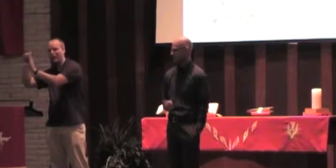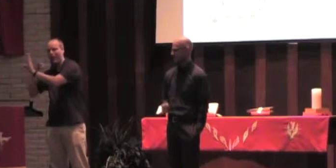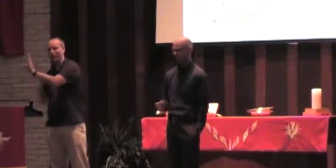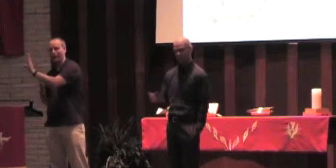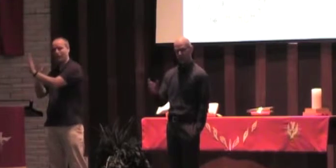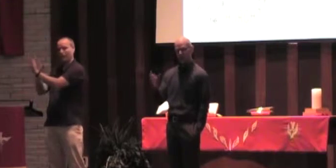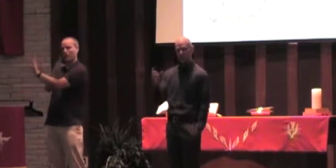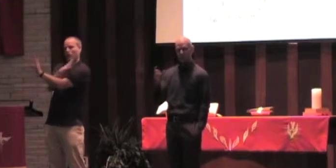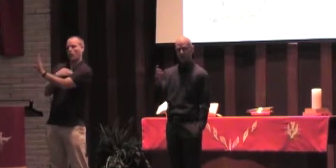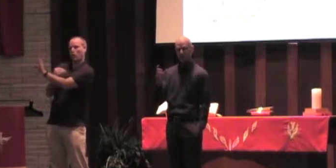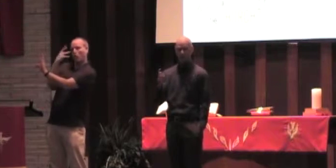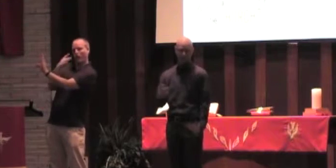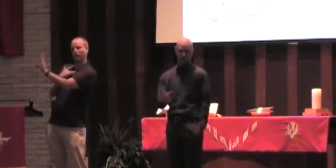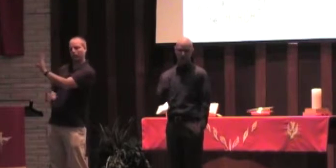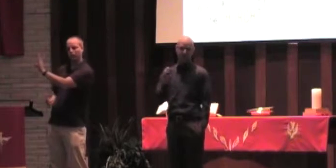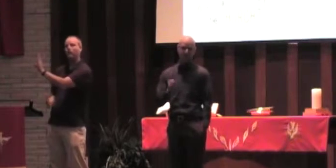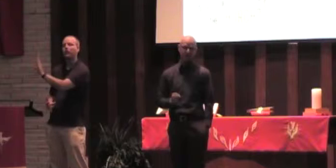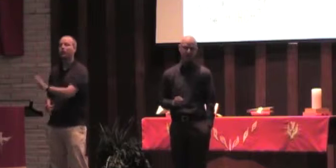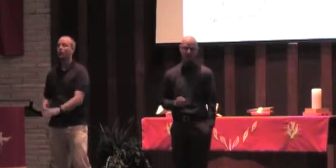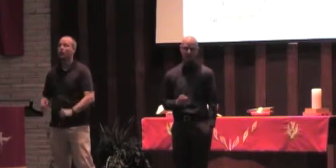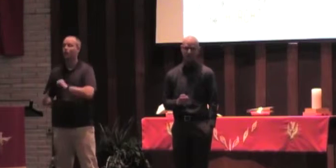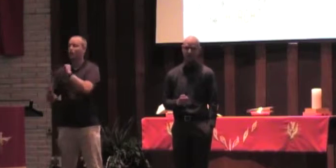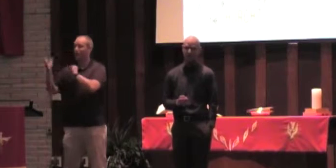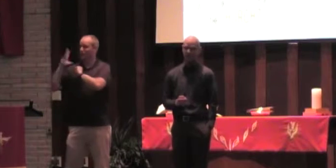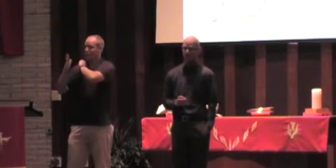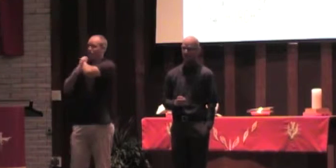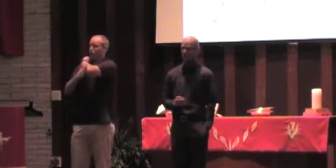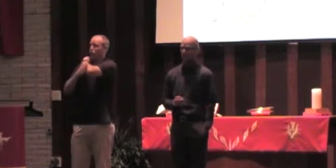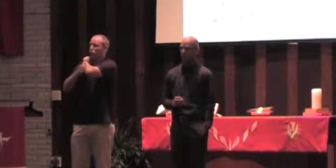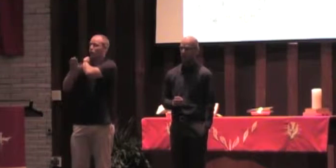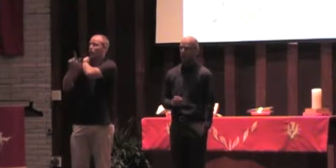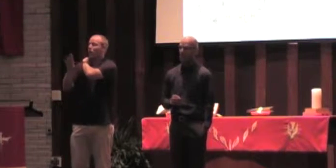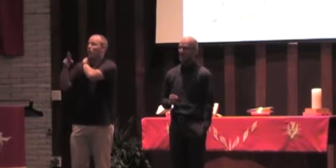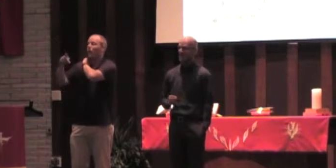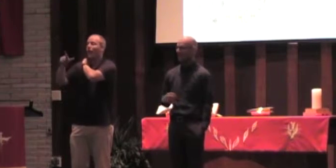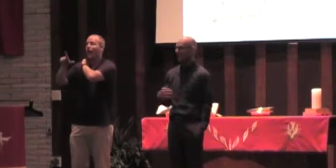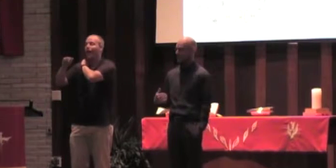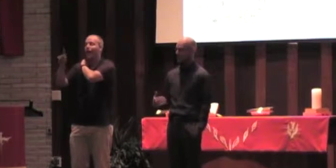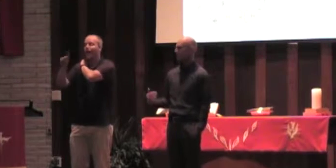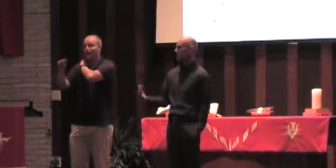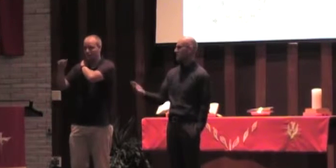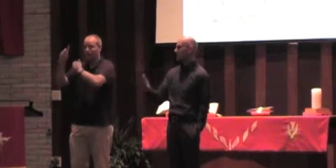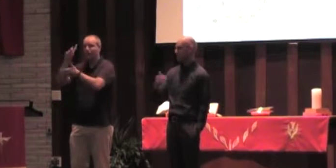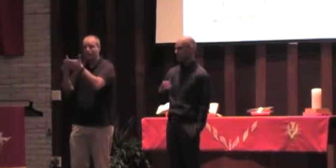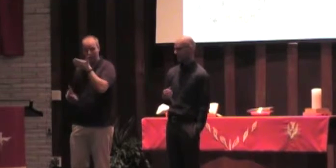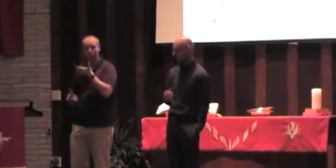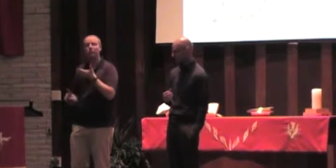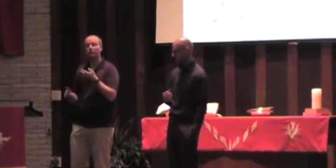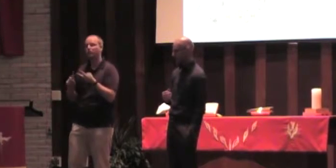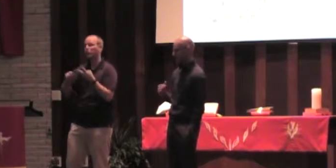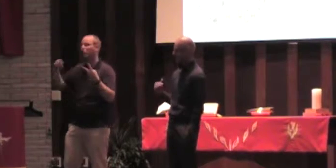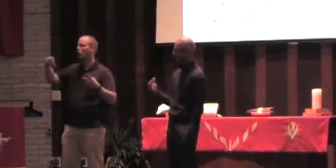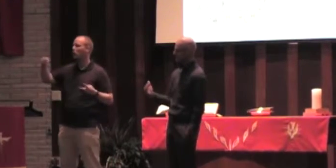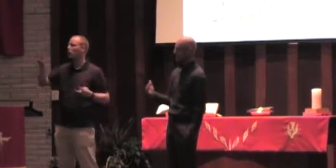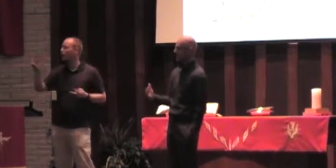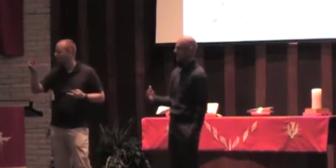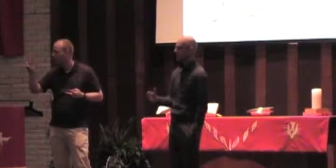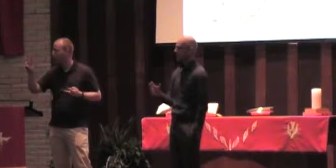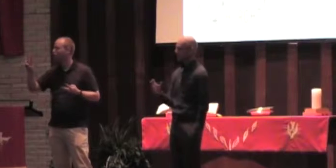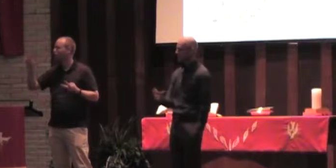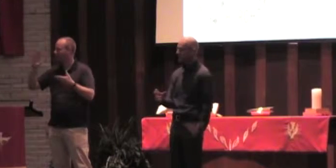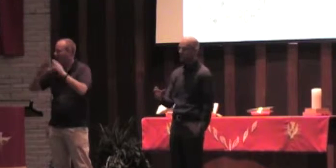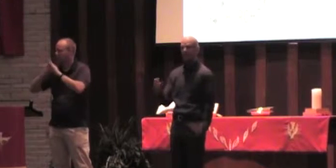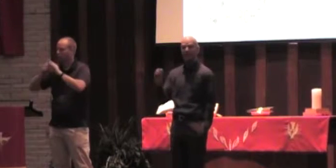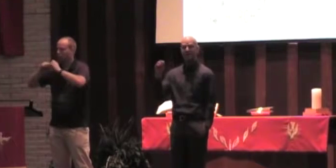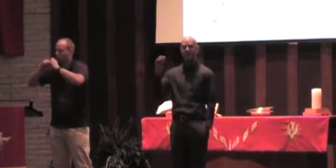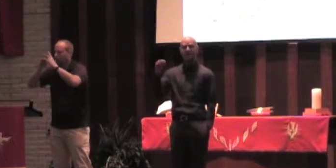in terms of when our Country Club Plaza was designed, when many of our neighborhoods, like Prairie Village and places like